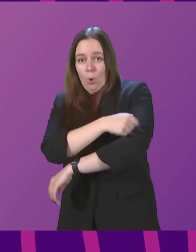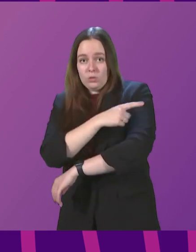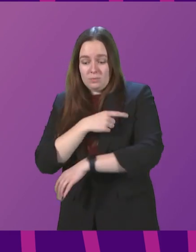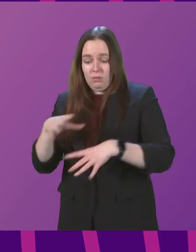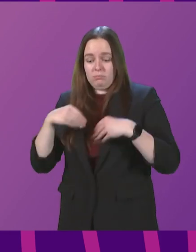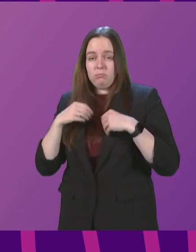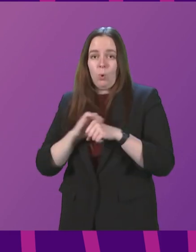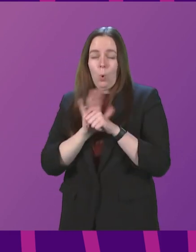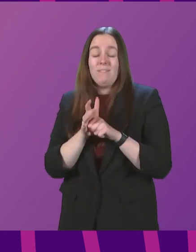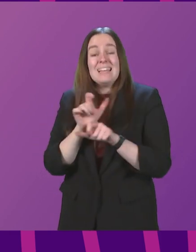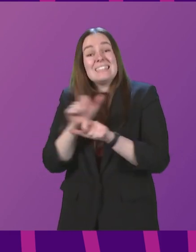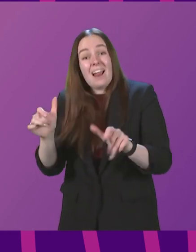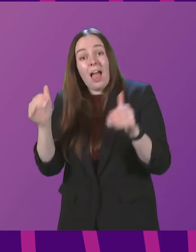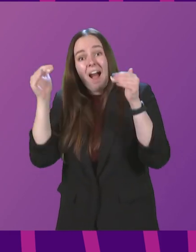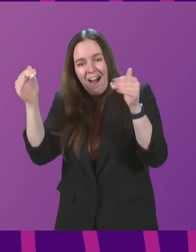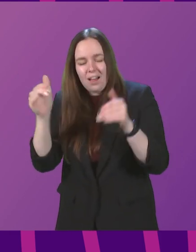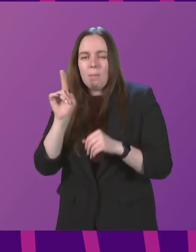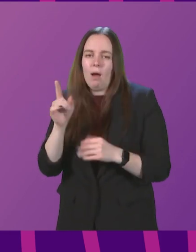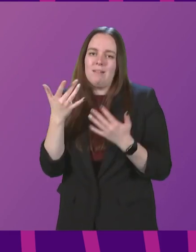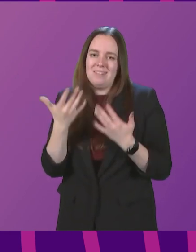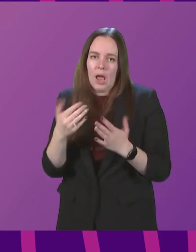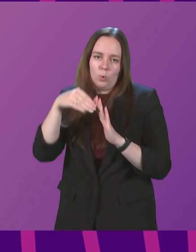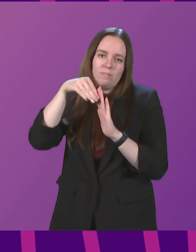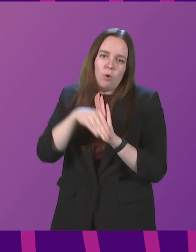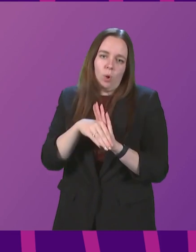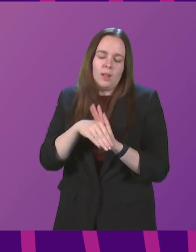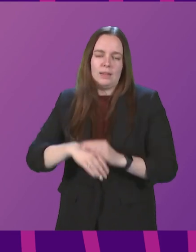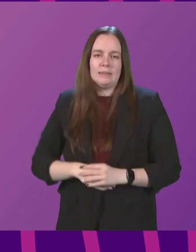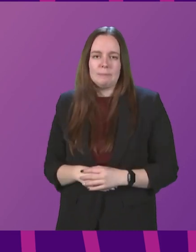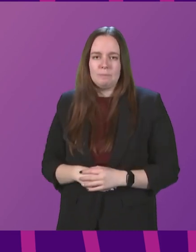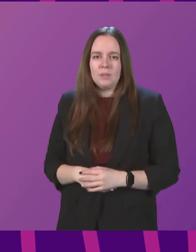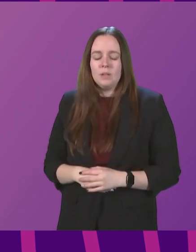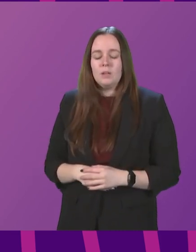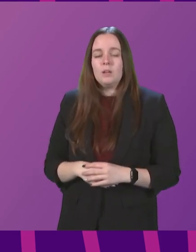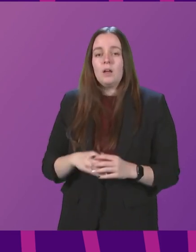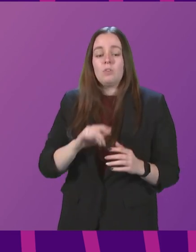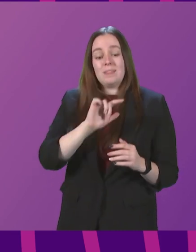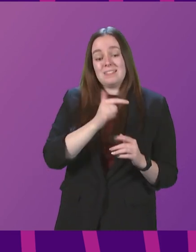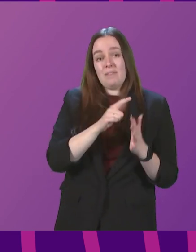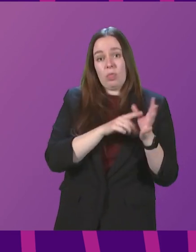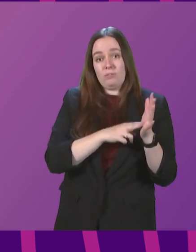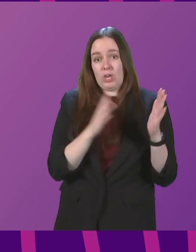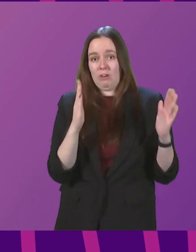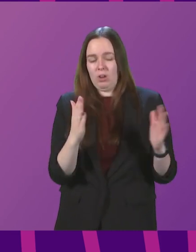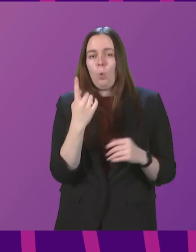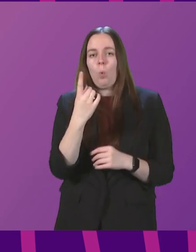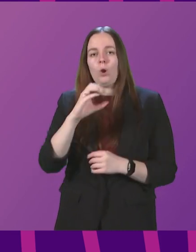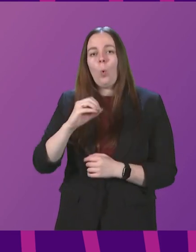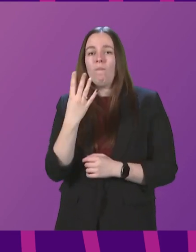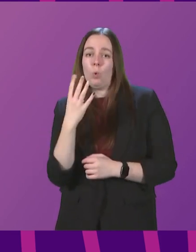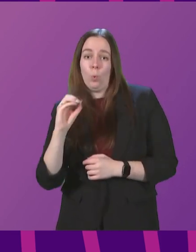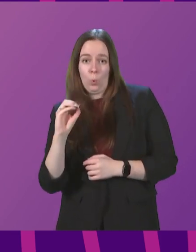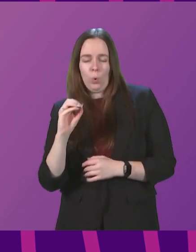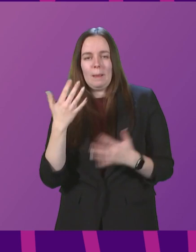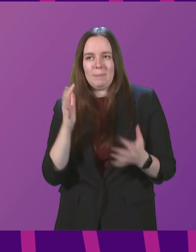COVID, though still too high, are nevertheless now actually falling. In the week to 7th January, 1,040 were